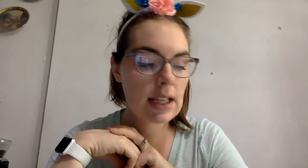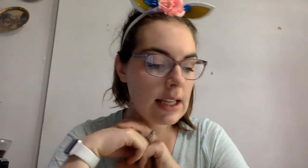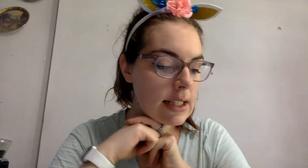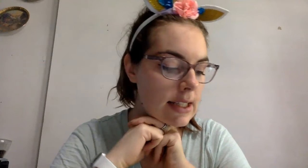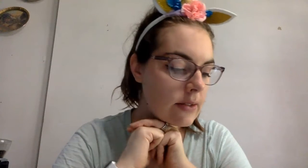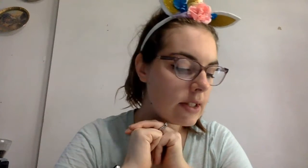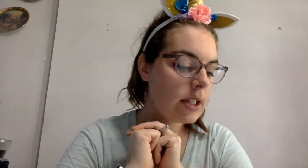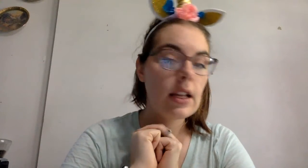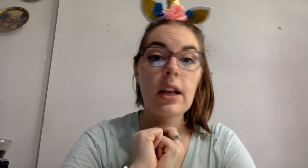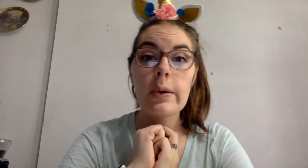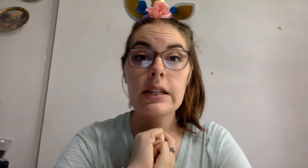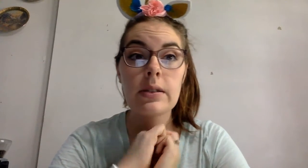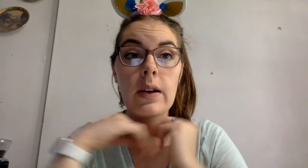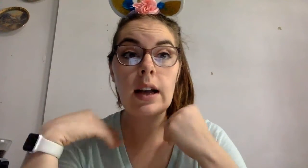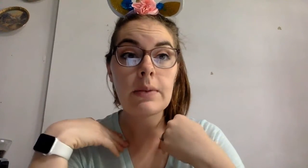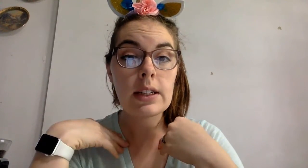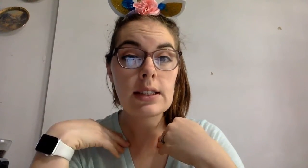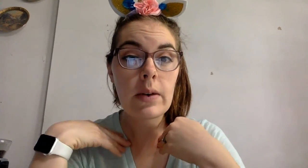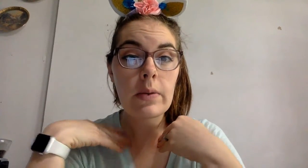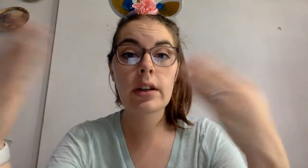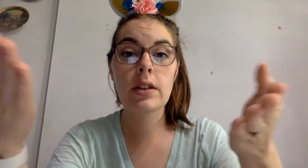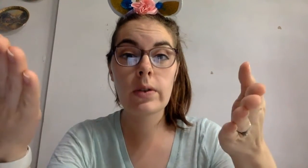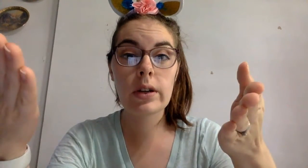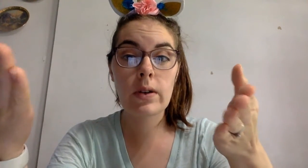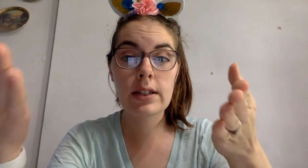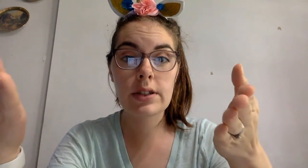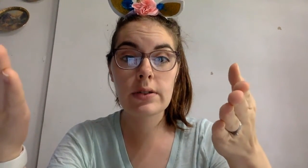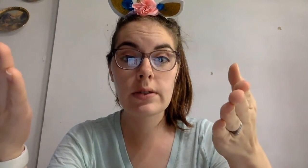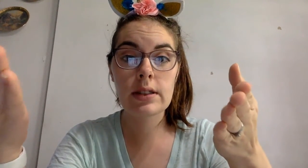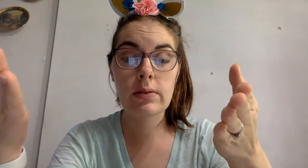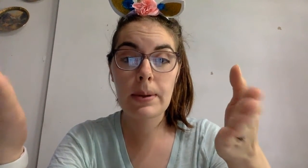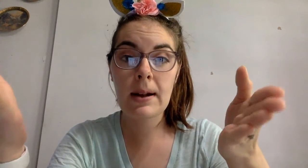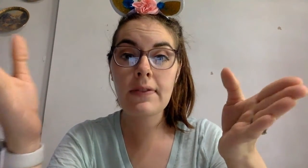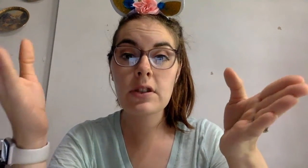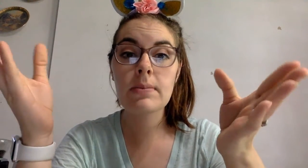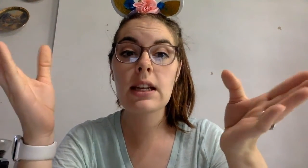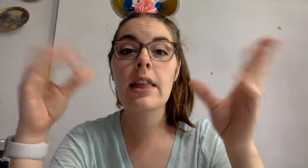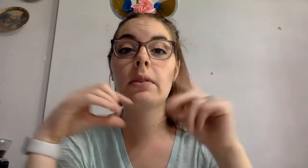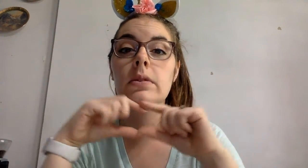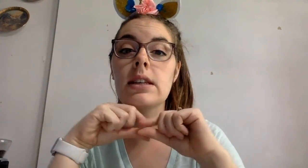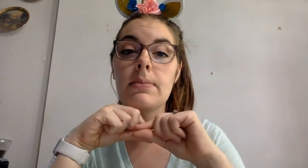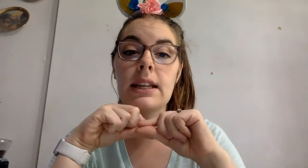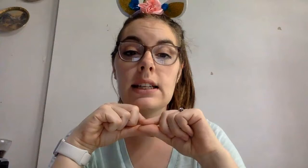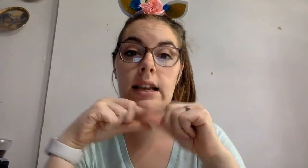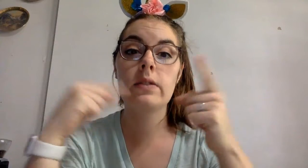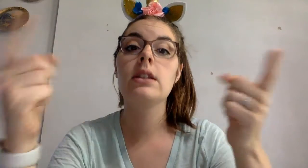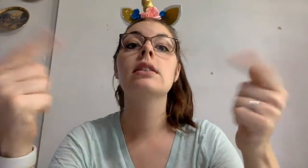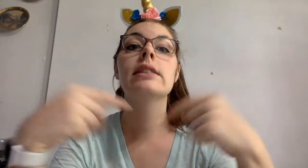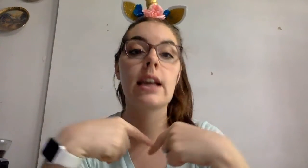sound. Okay, so now I'm going to say a word, and you're going to repeat it after me, and then we'll say the beginning sound together.